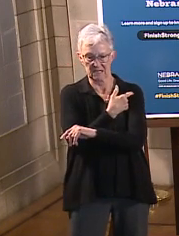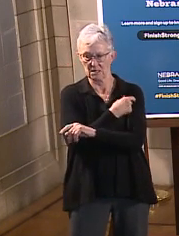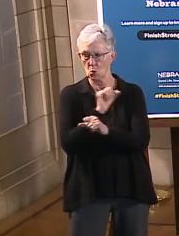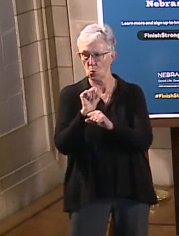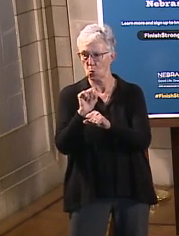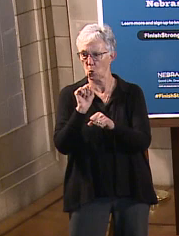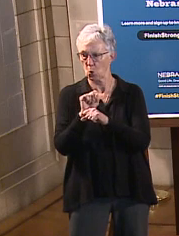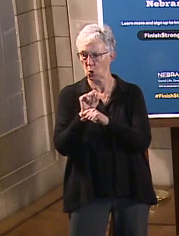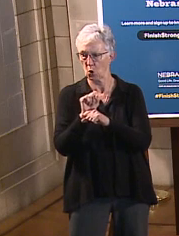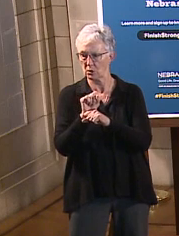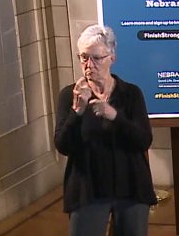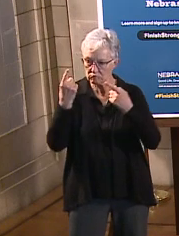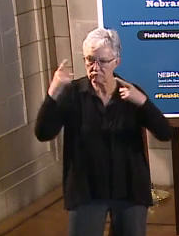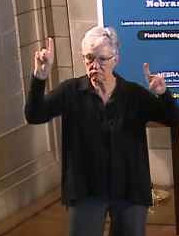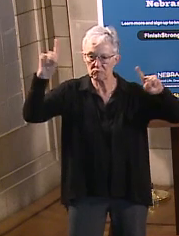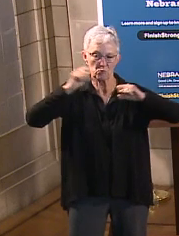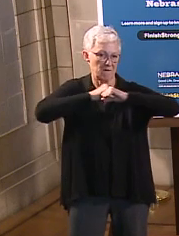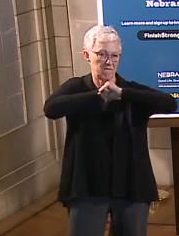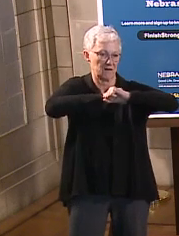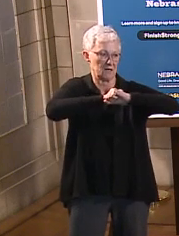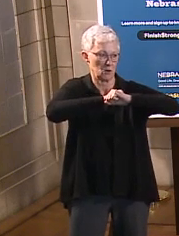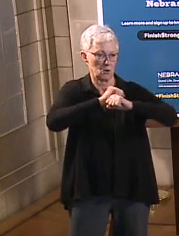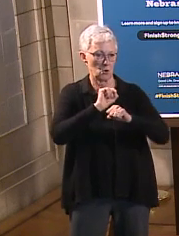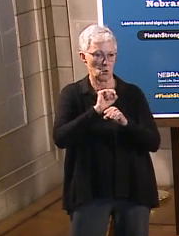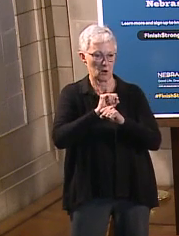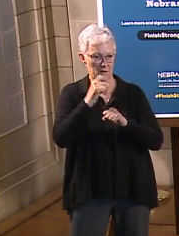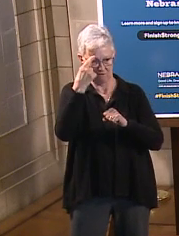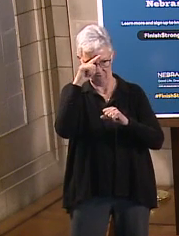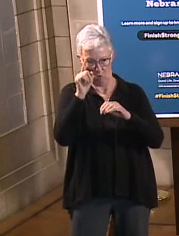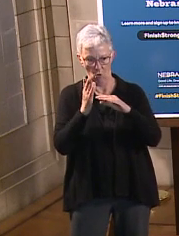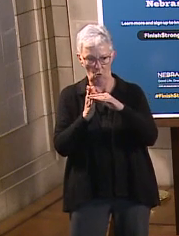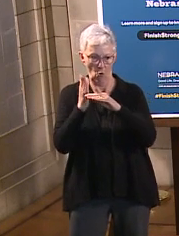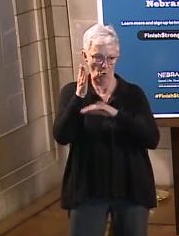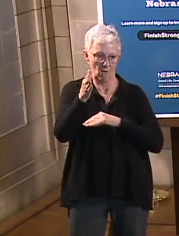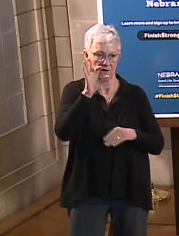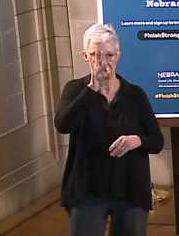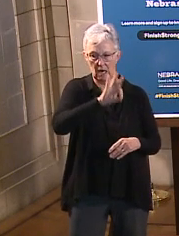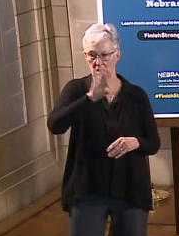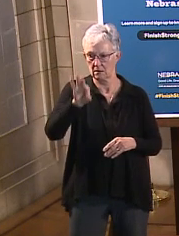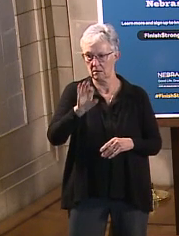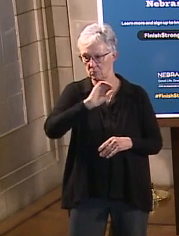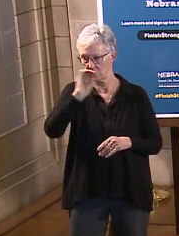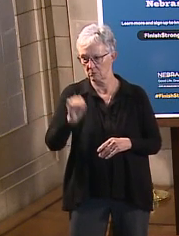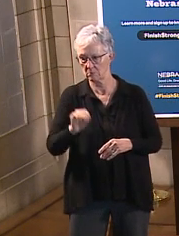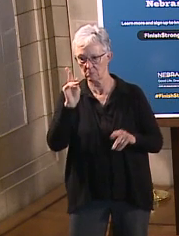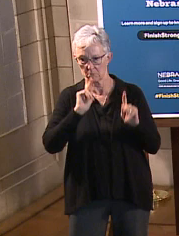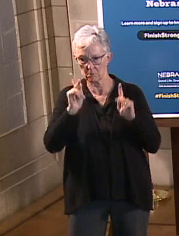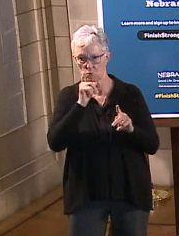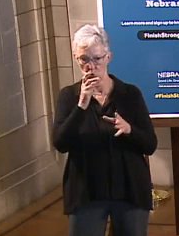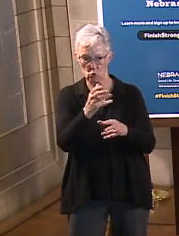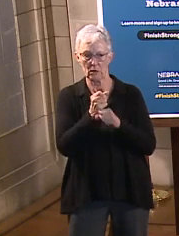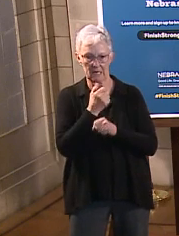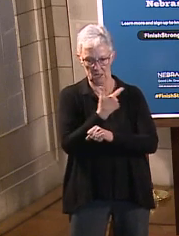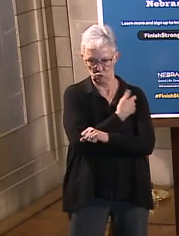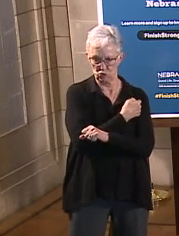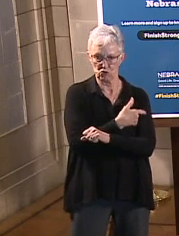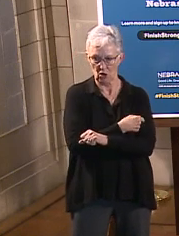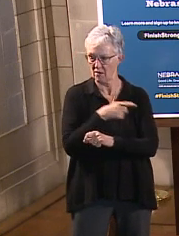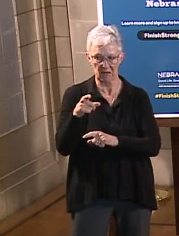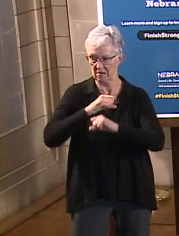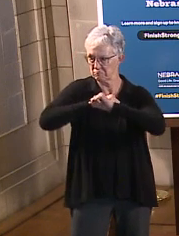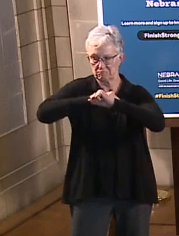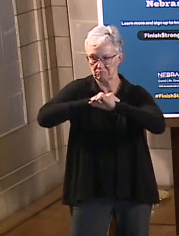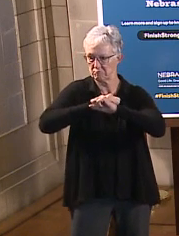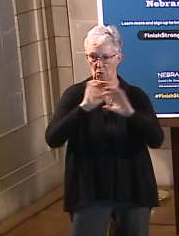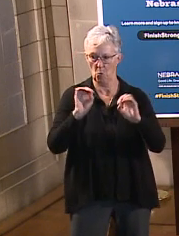more than 99% of people who receive it. And we have the most